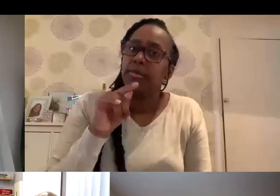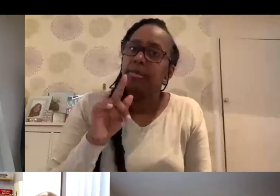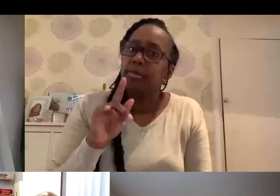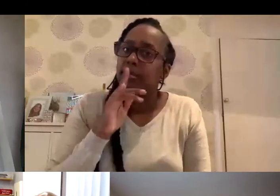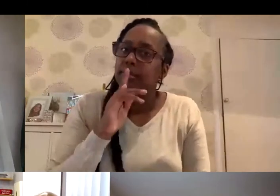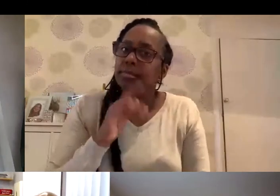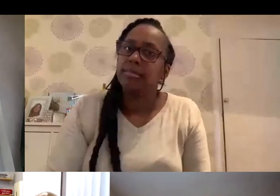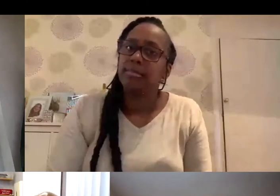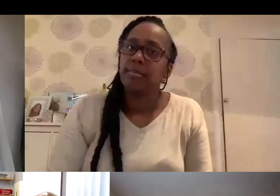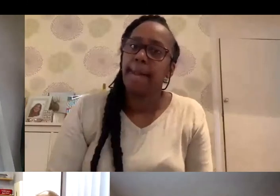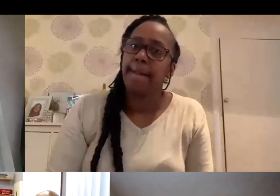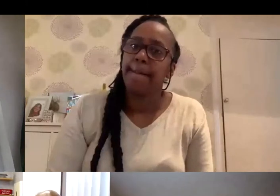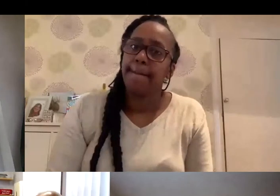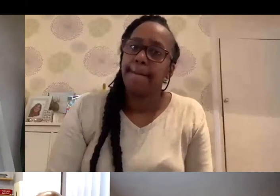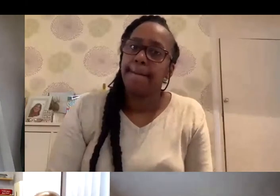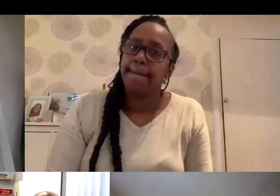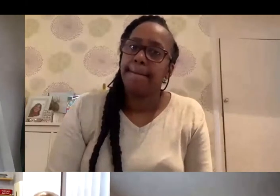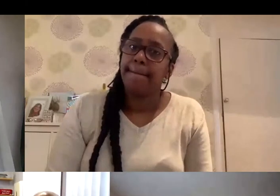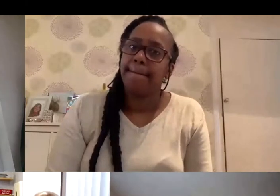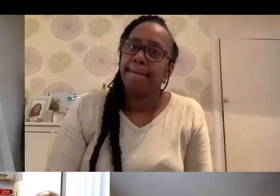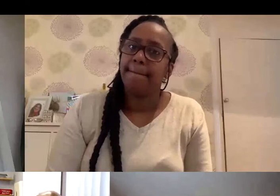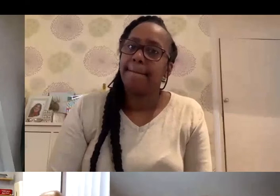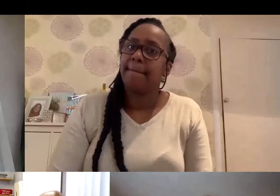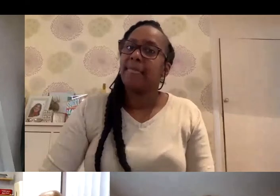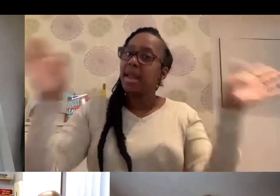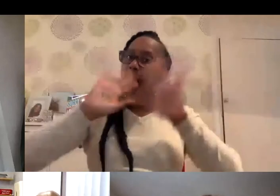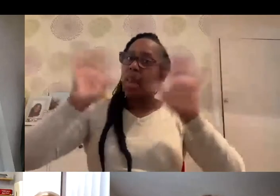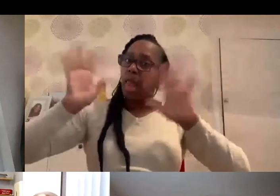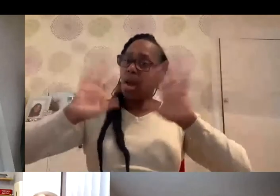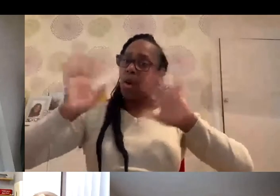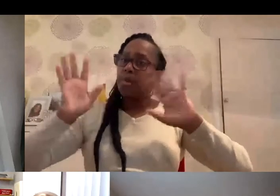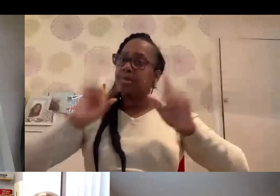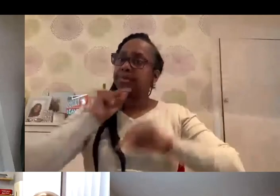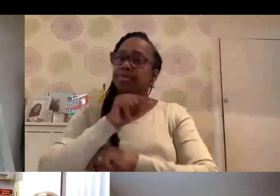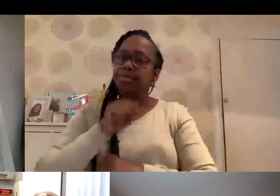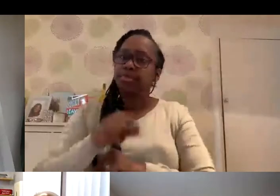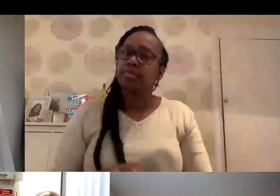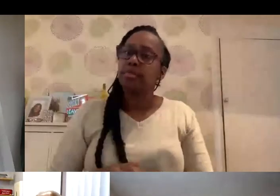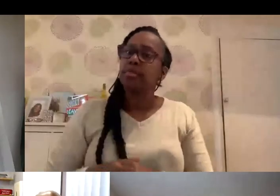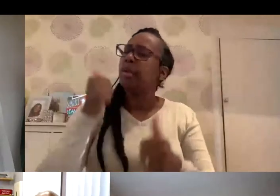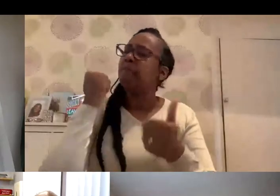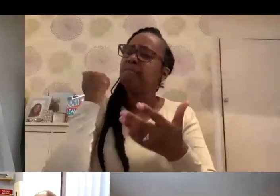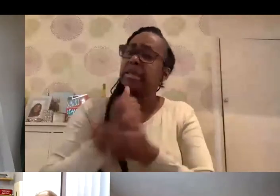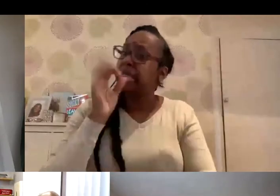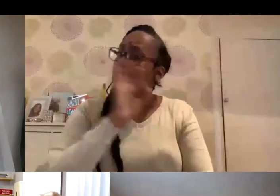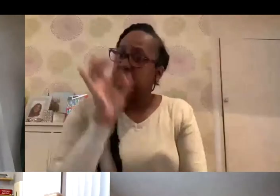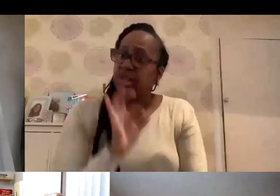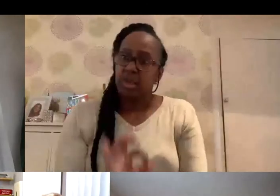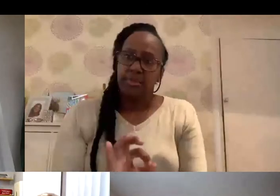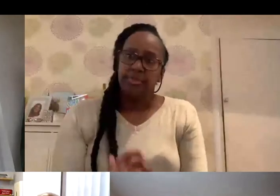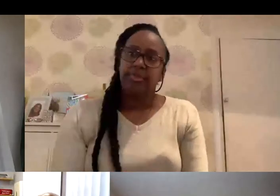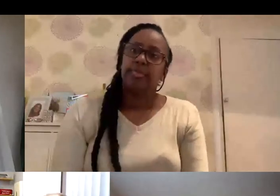You just went off mute. There you are. Hello. Hello. Yeah. Really, really good question. Now,